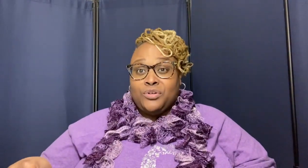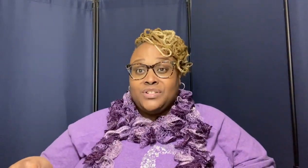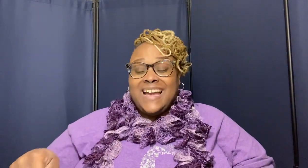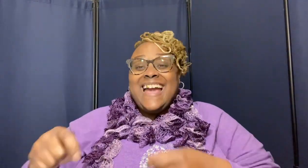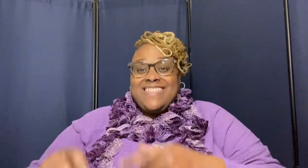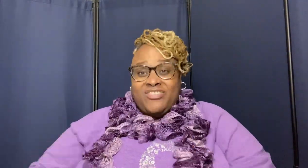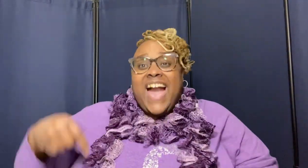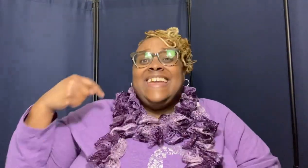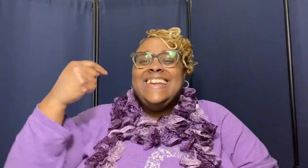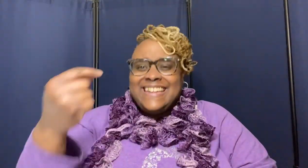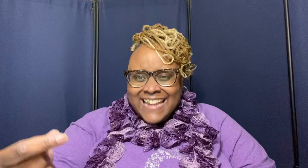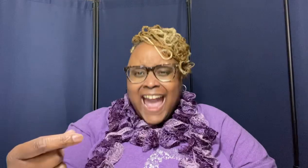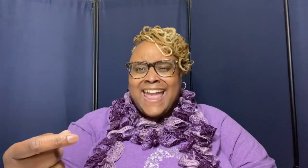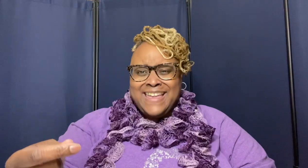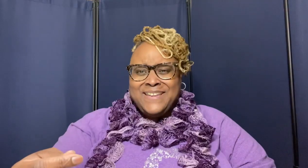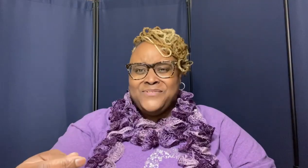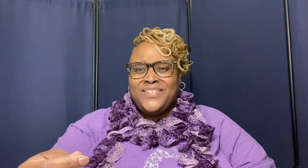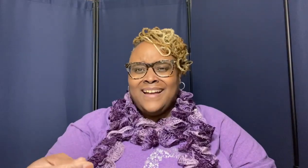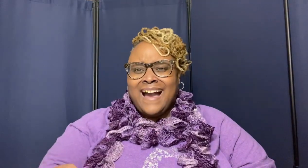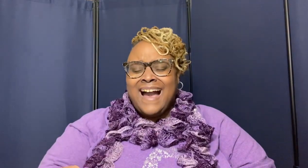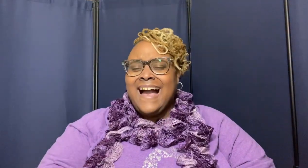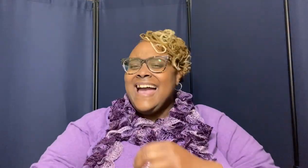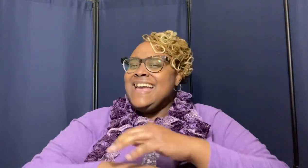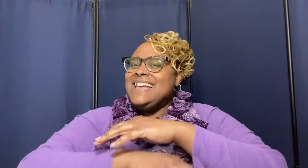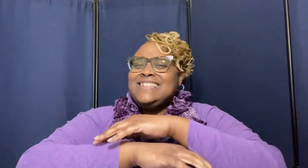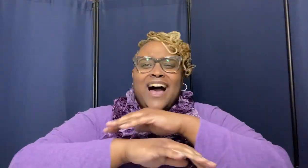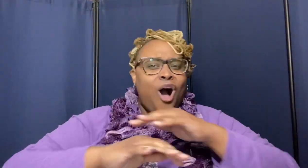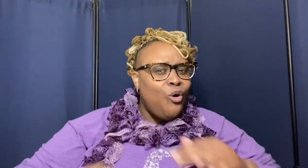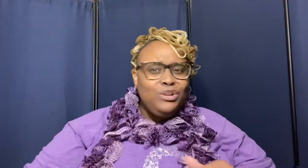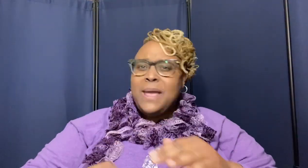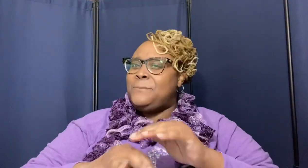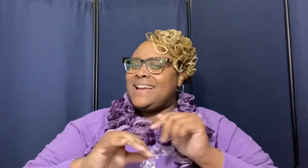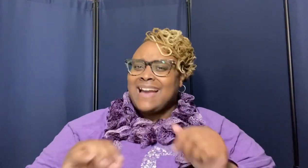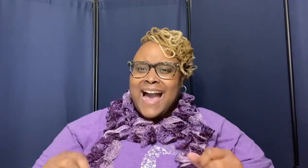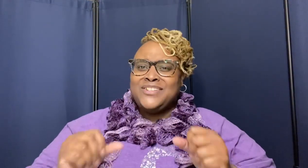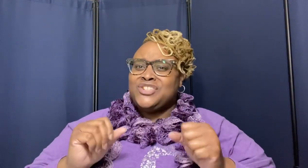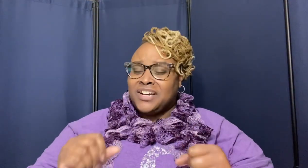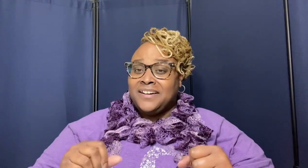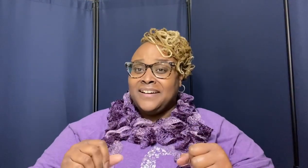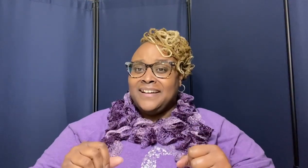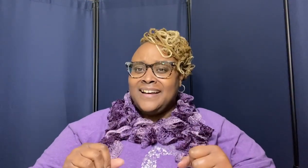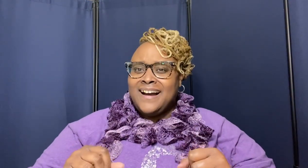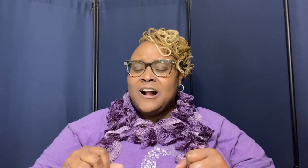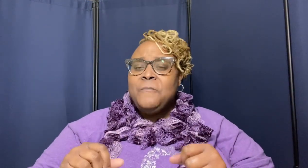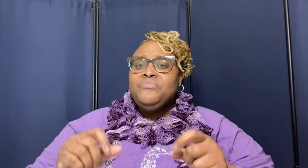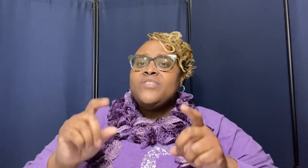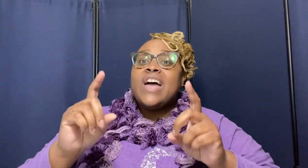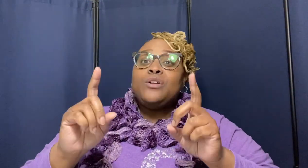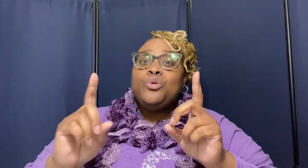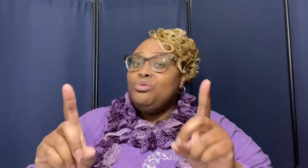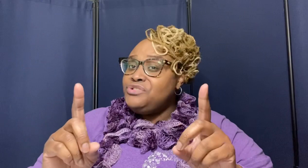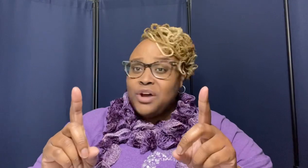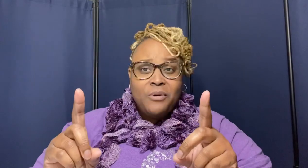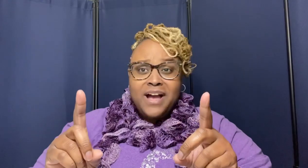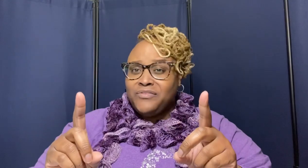that he gave huh his only begotten son huh that whosoever